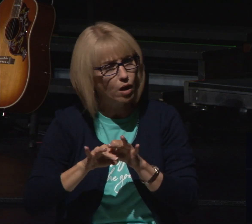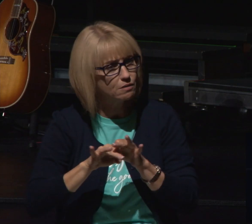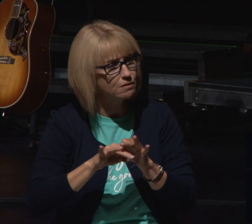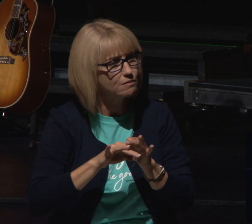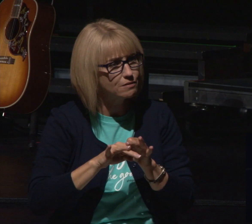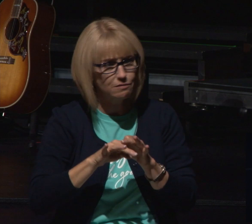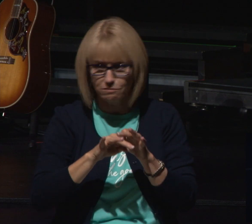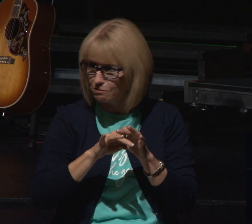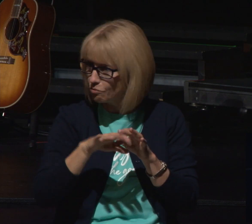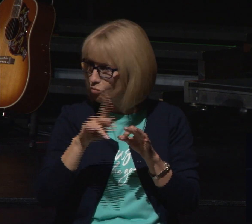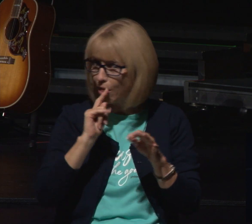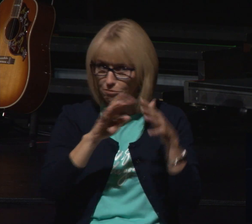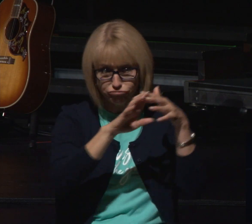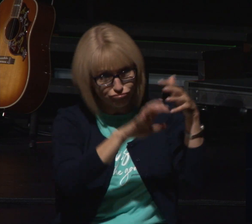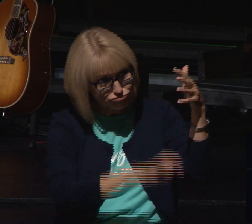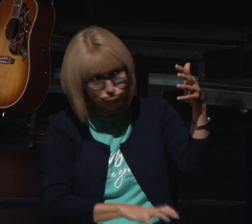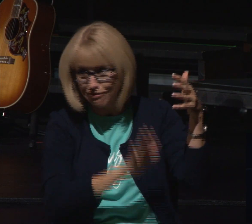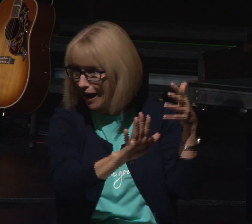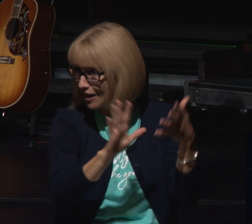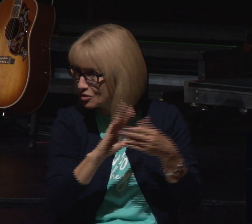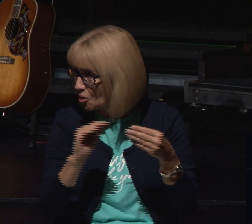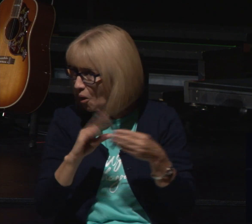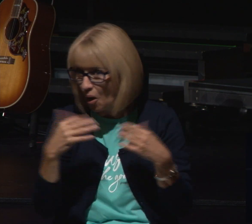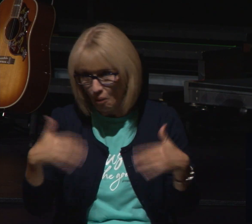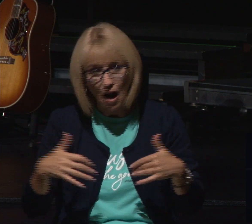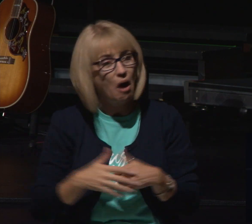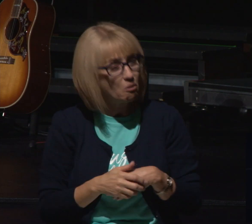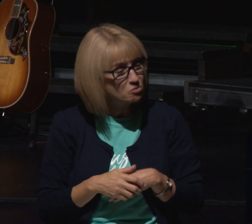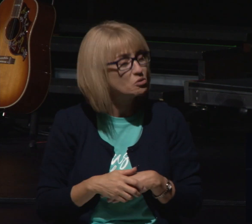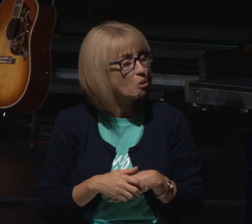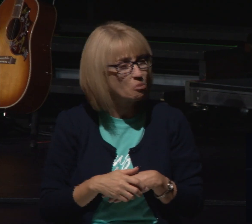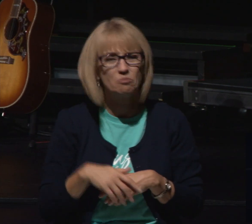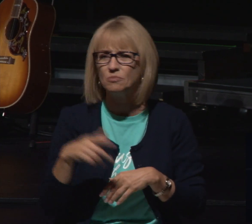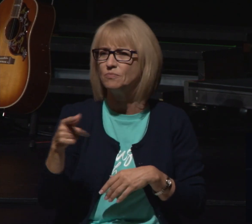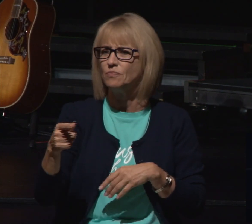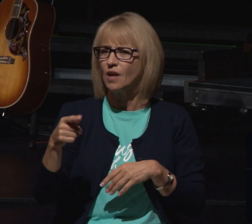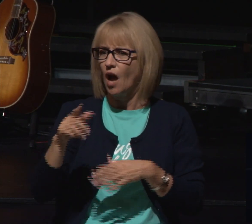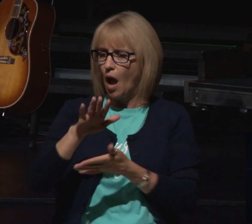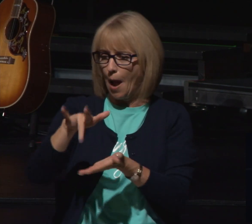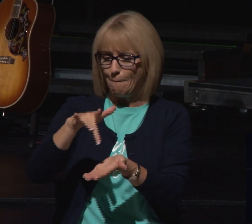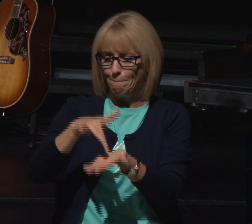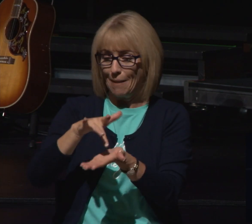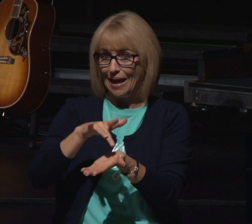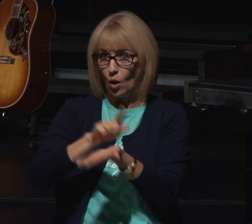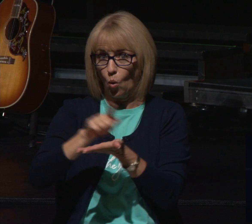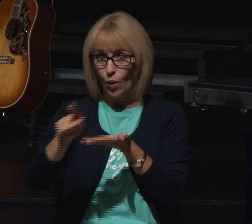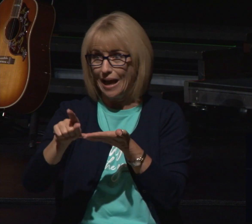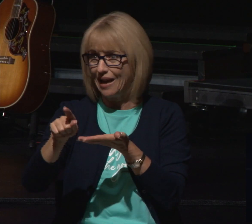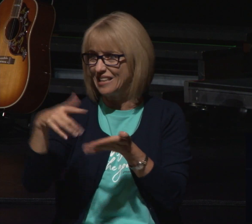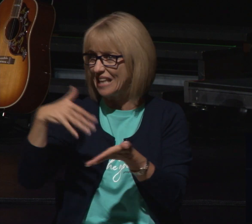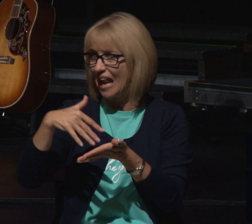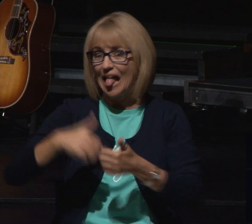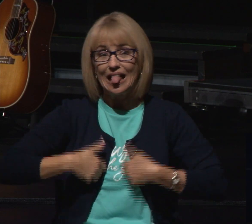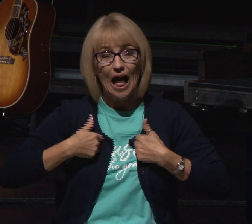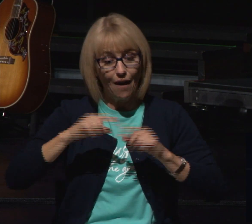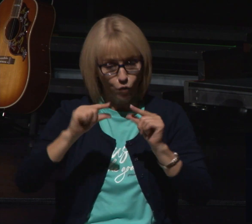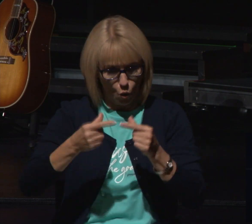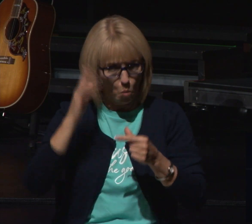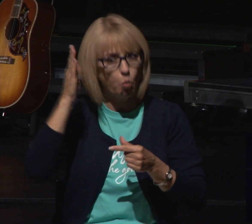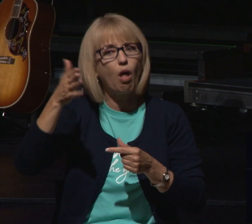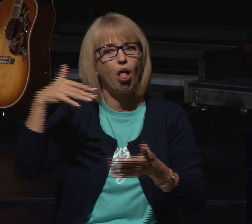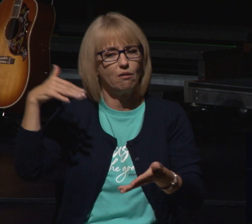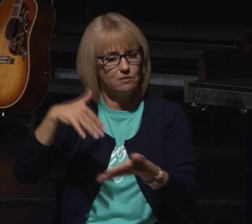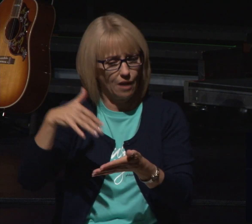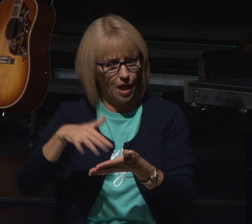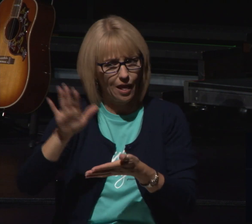examine that just walk through and I'm and I'm excited about our all of our midweek studies our life groups are doing the same thing and they've been working hard